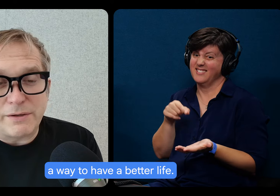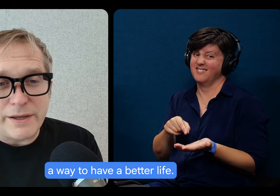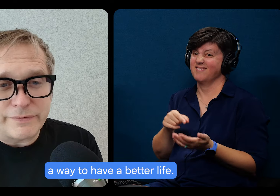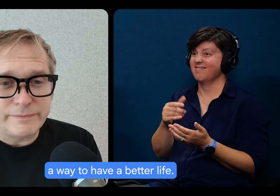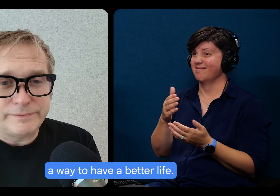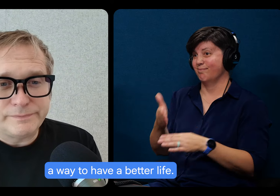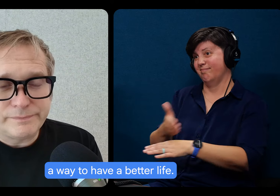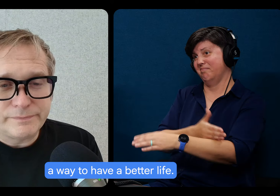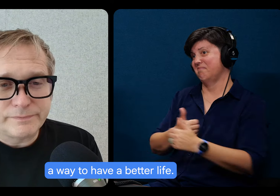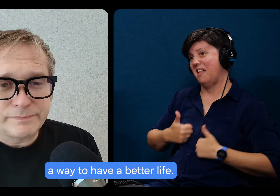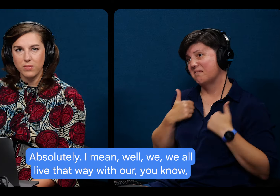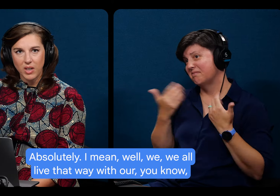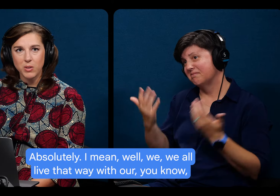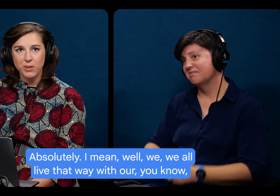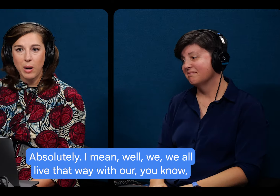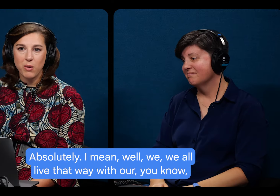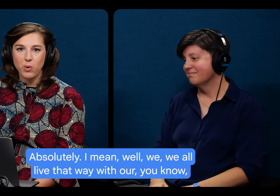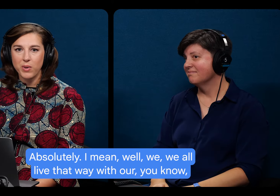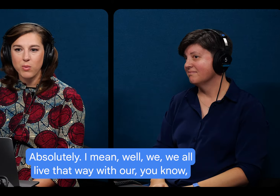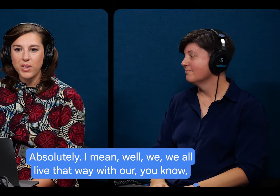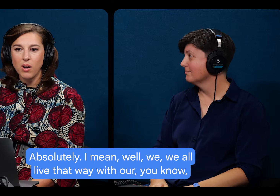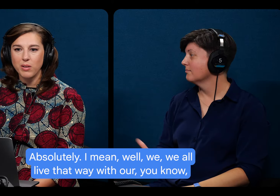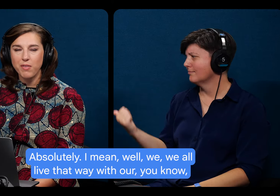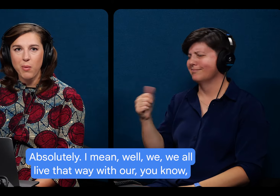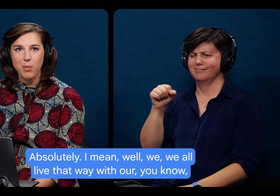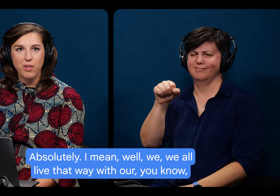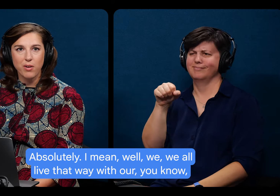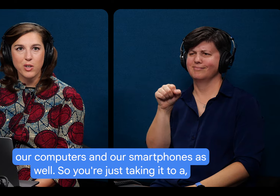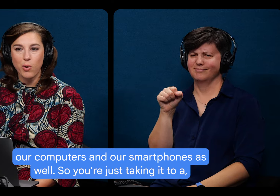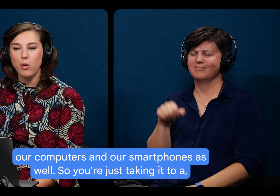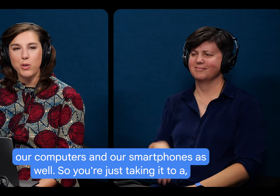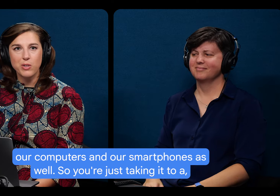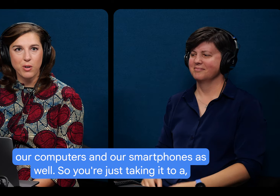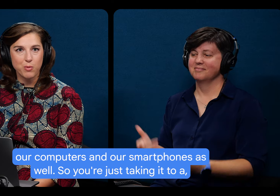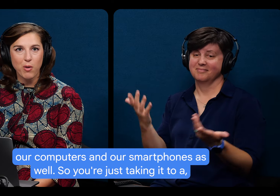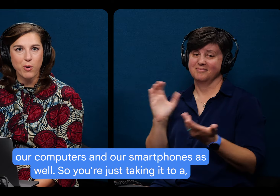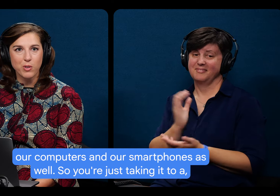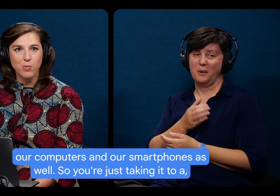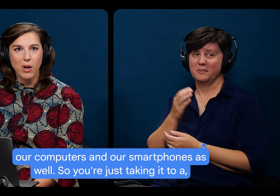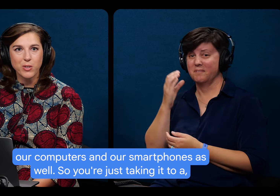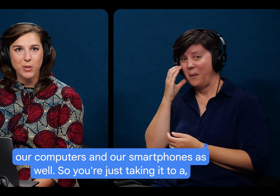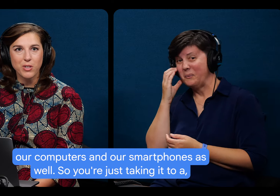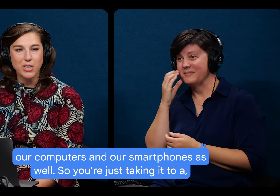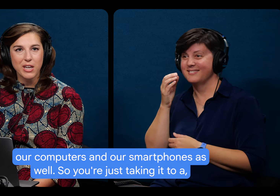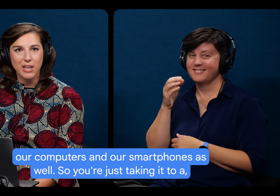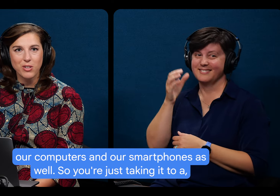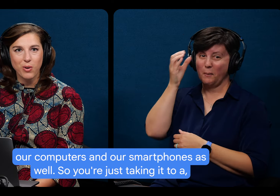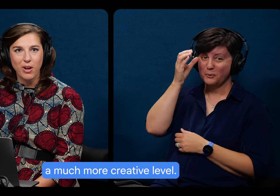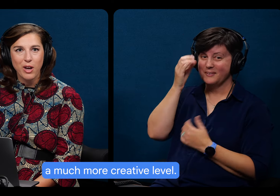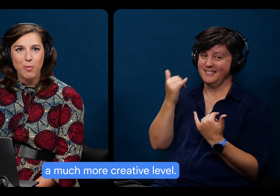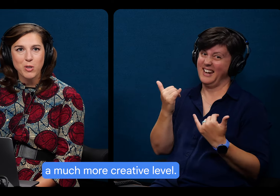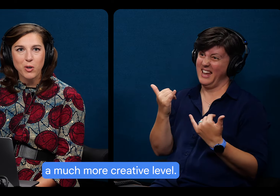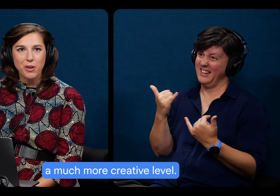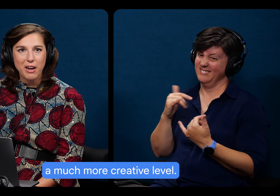to have a better life. Absolutely. I mean, well, we we all live that way with our, you know, our computers and our smartphones as well. So you're just taking it